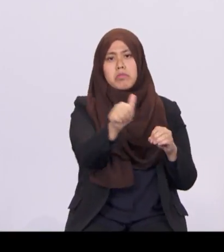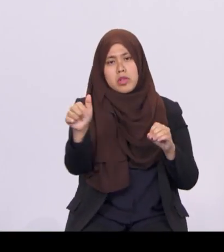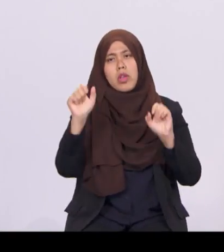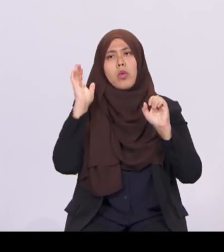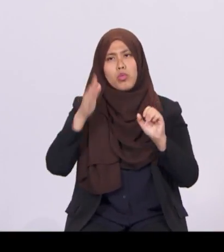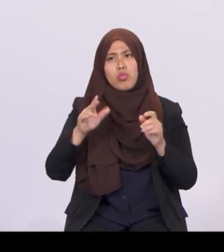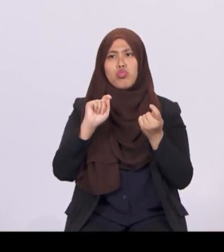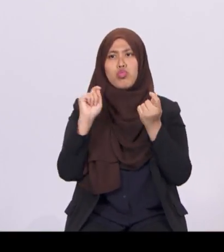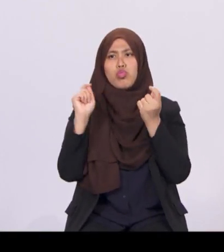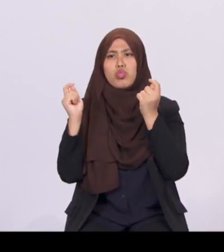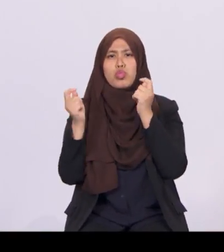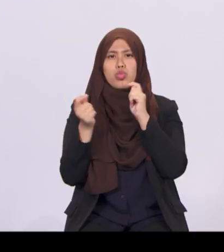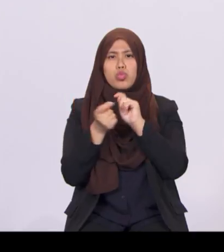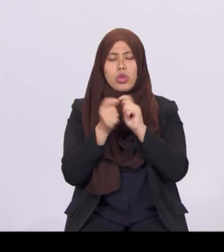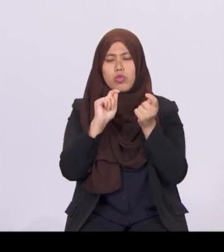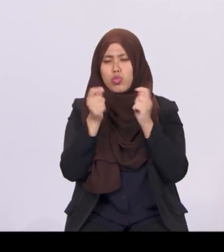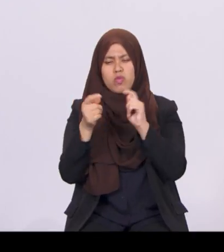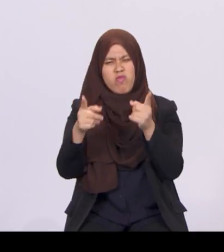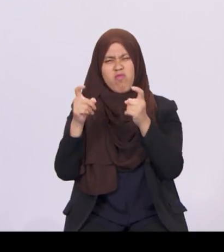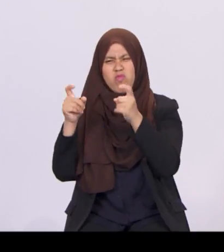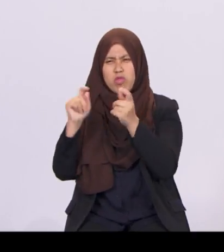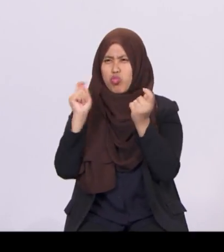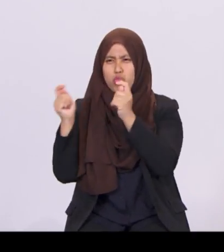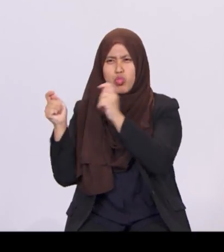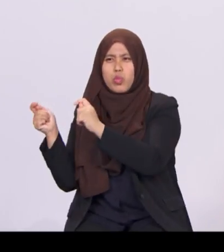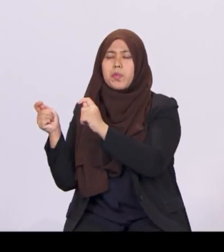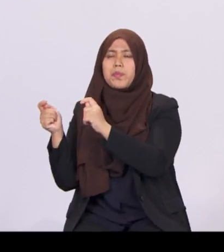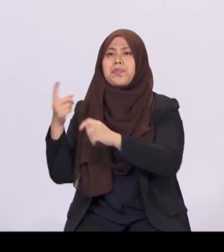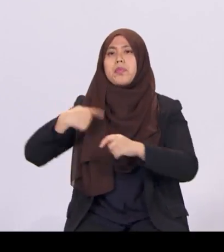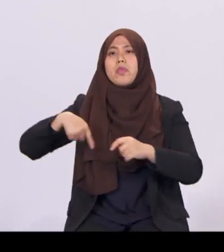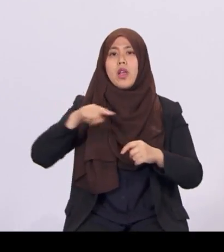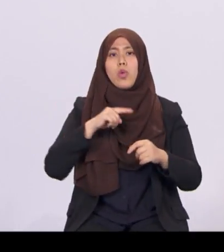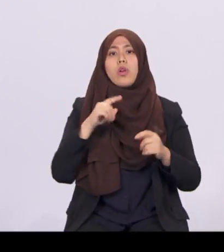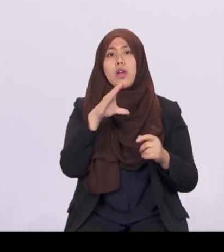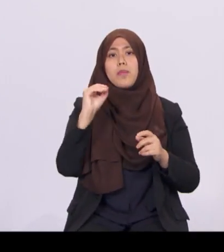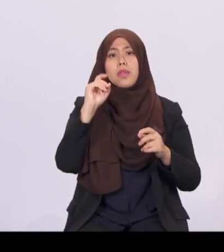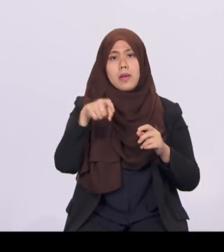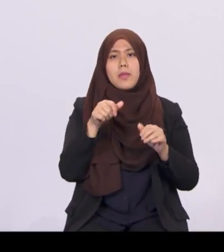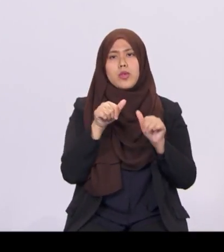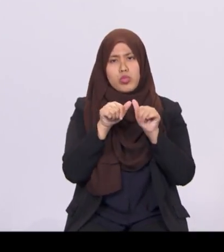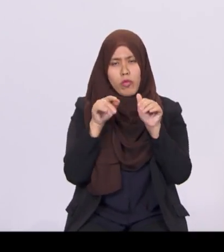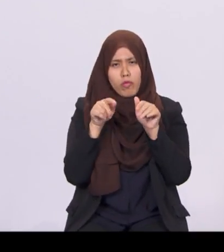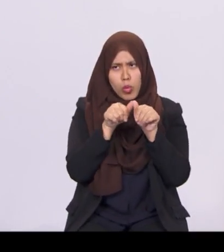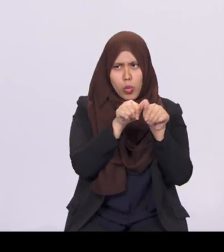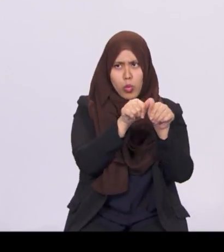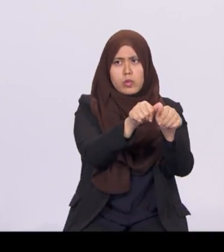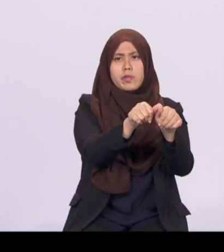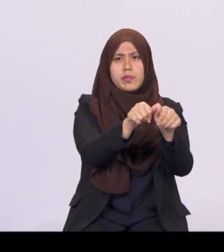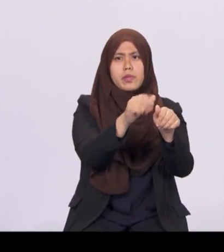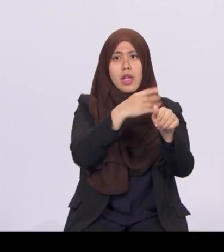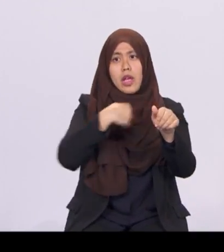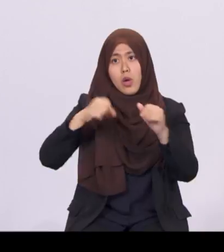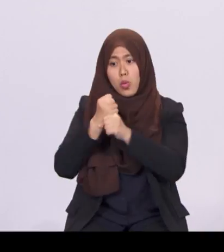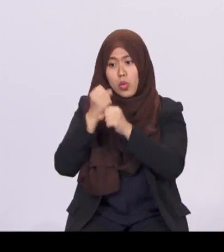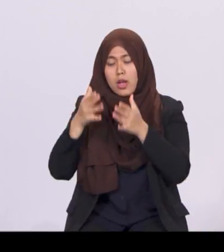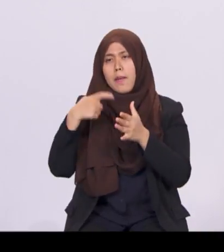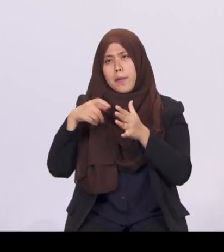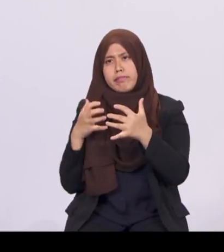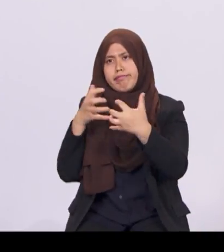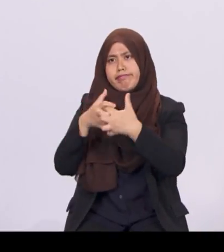and change quickly. Our companies must keep up, and our workers must adapt, as the nature of jobs and the